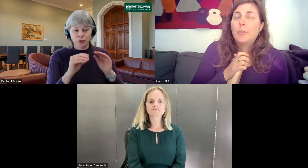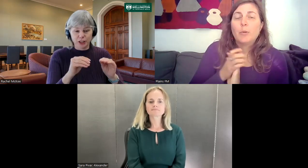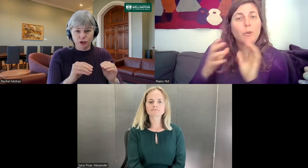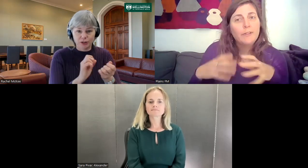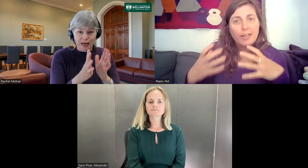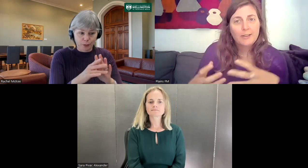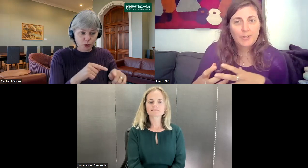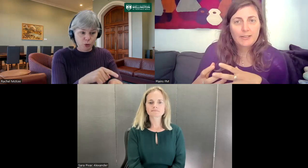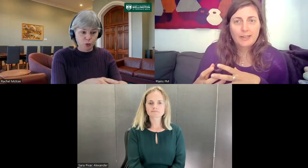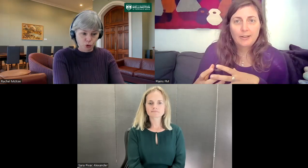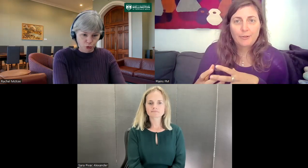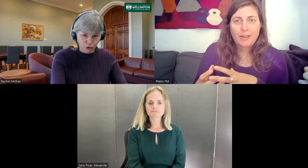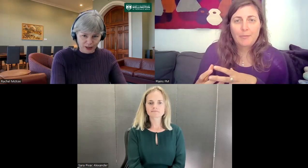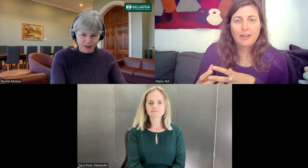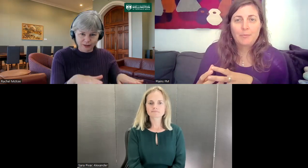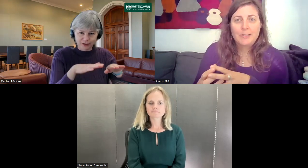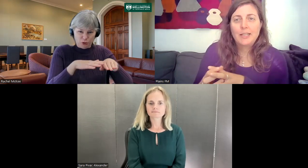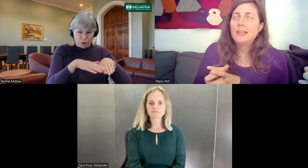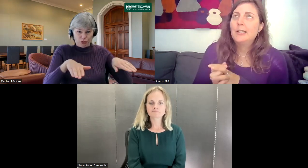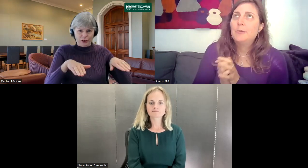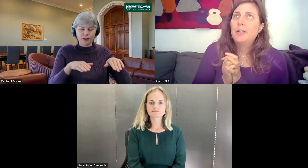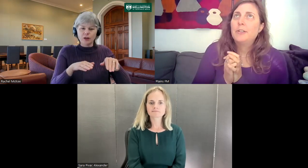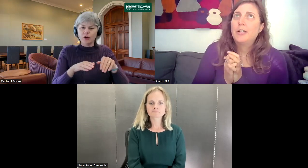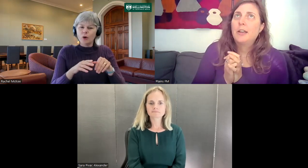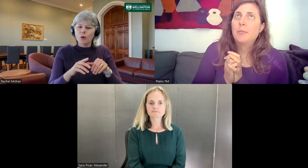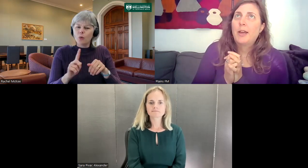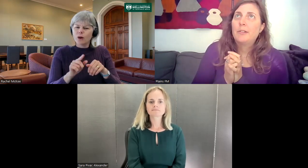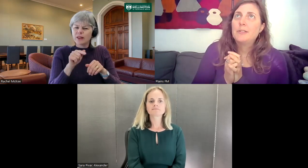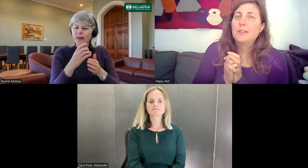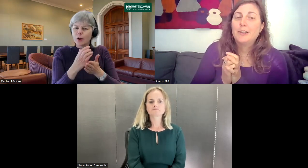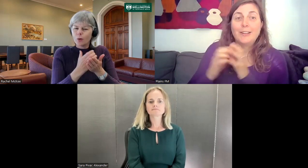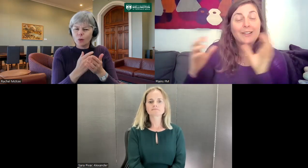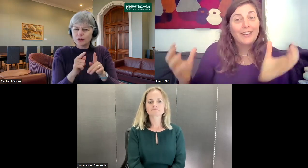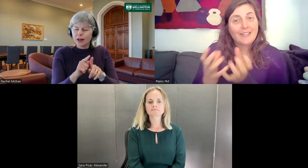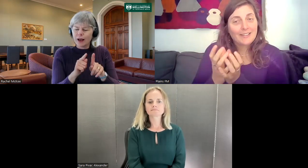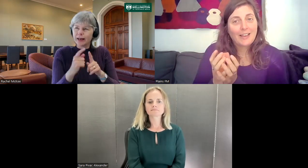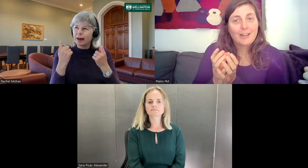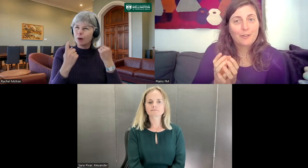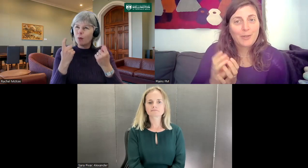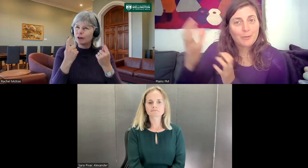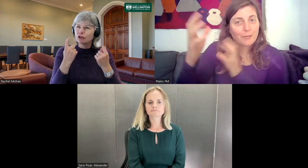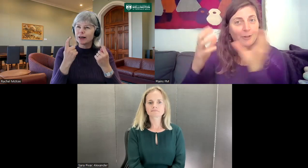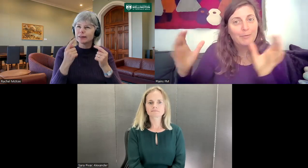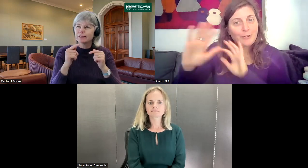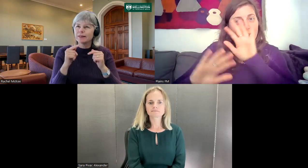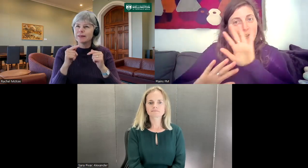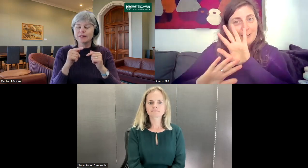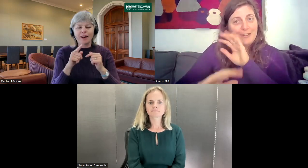What's that experience like for them? And I'm particularly wondering about the getting together of people from all across New